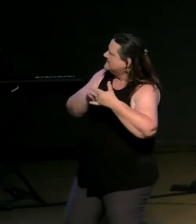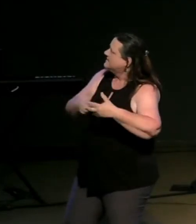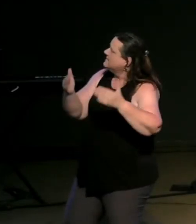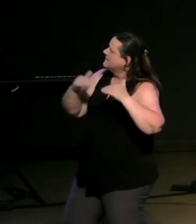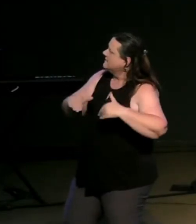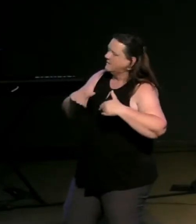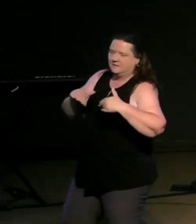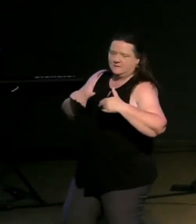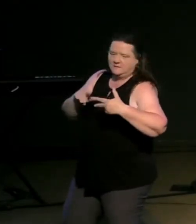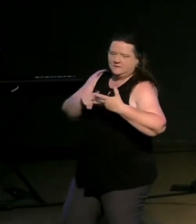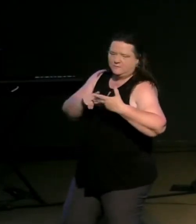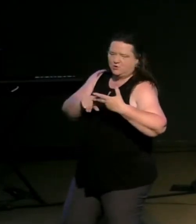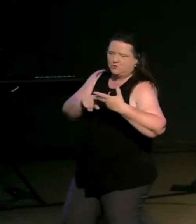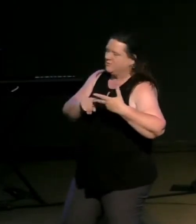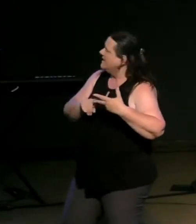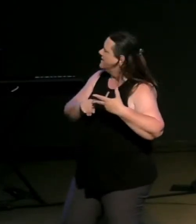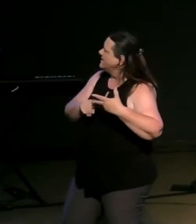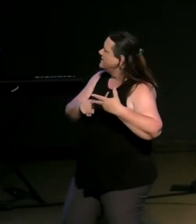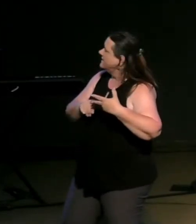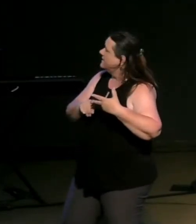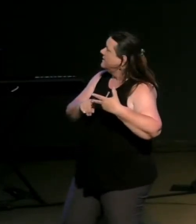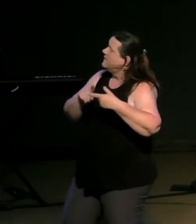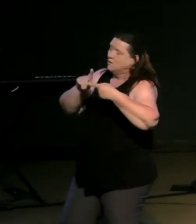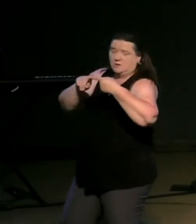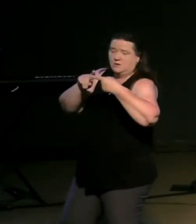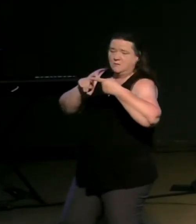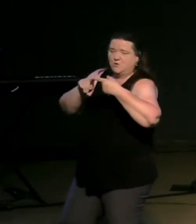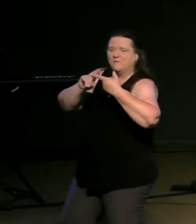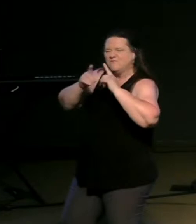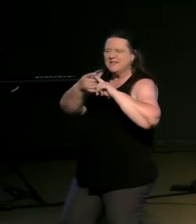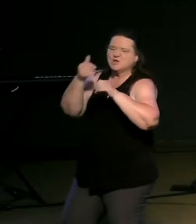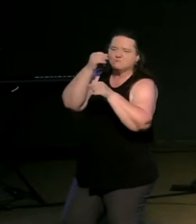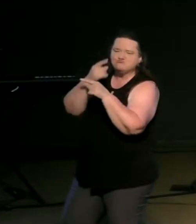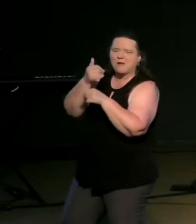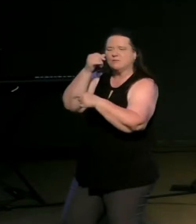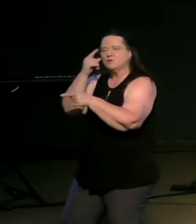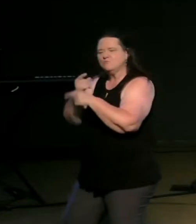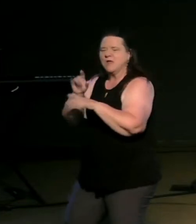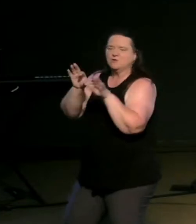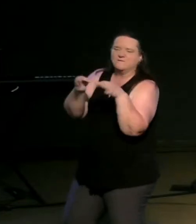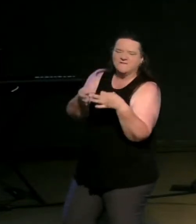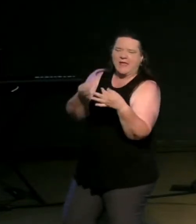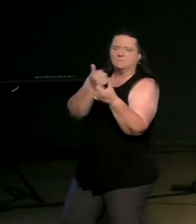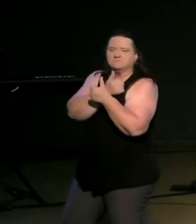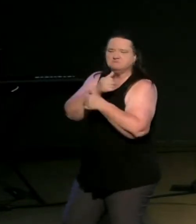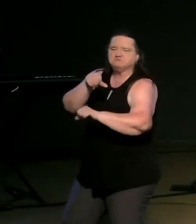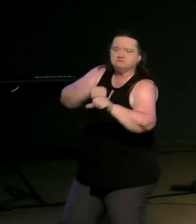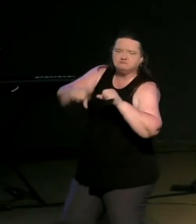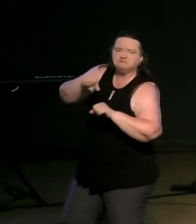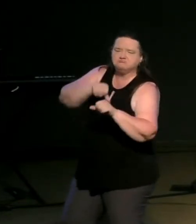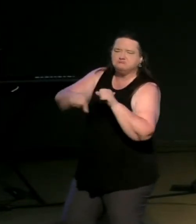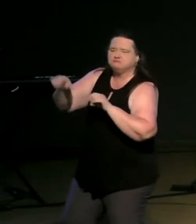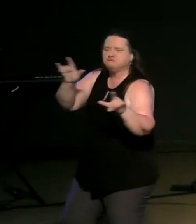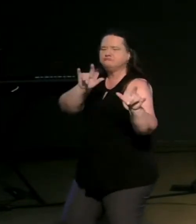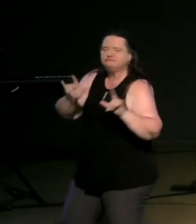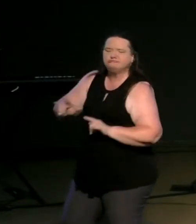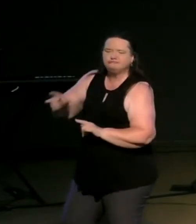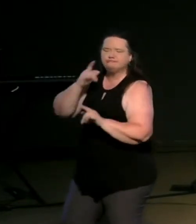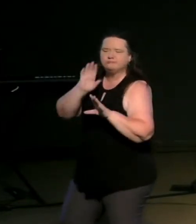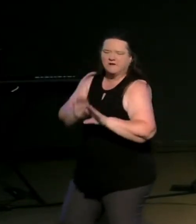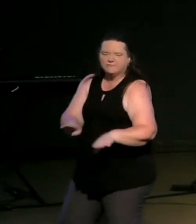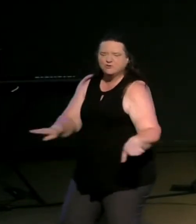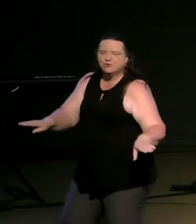so so that friendship love is that brotherly family love that that love that we have for our children that